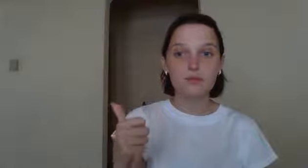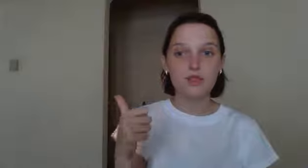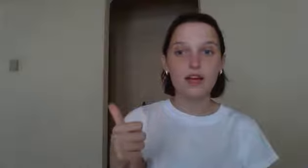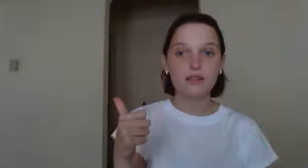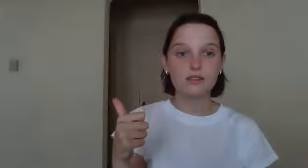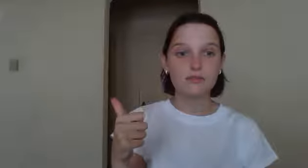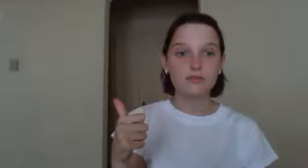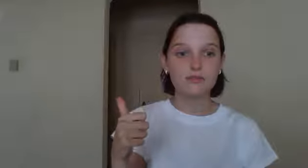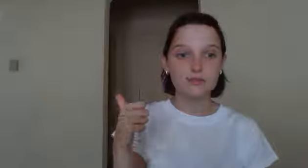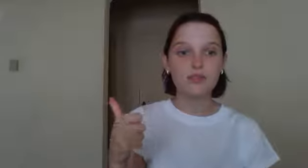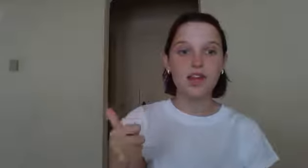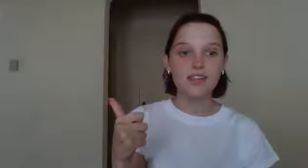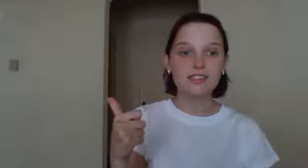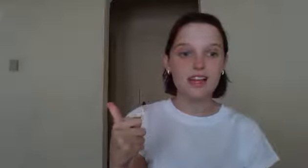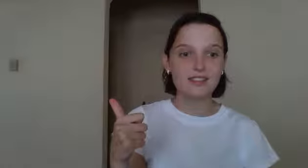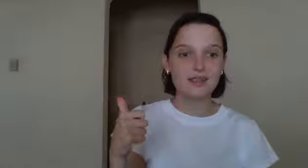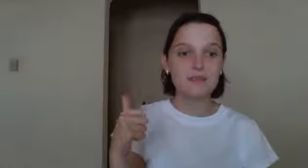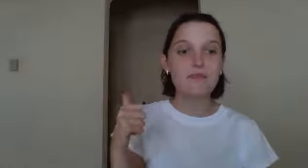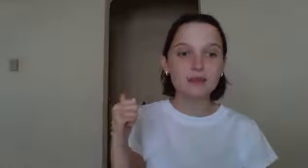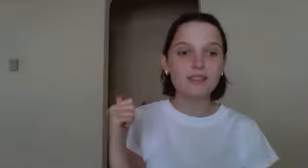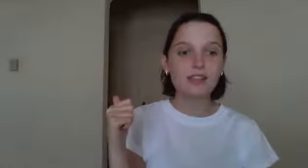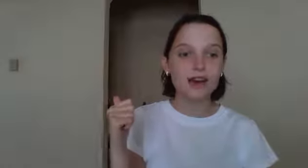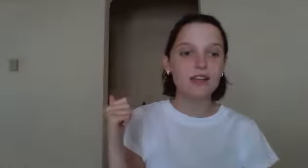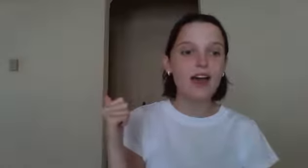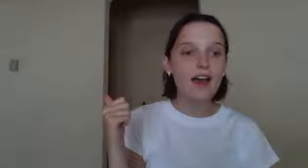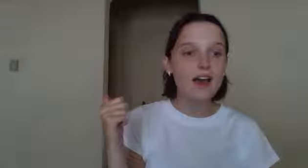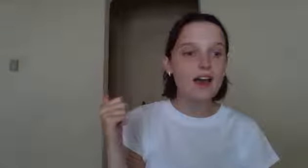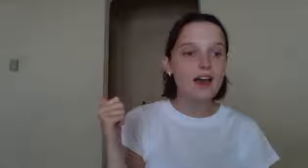Yes. Yes has the middle sound, eh.